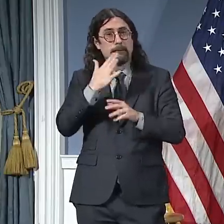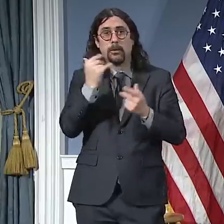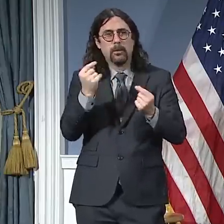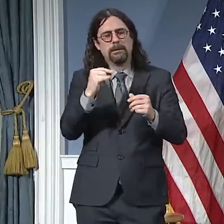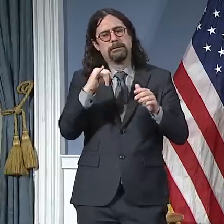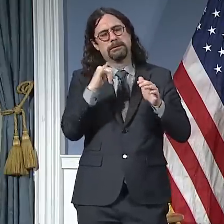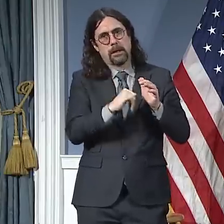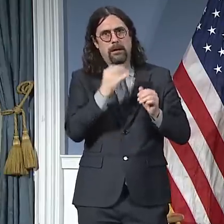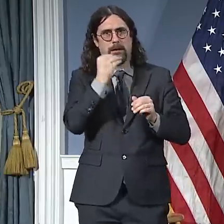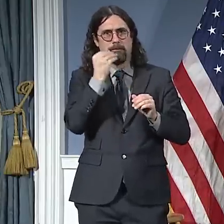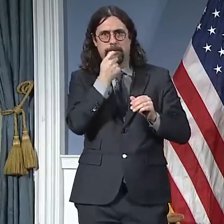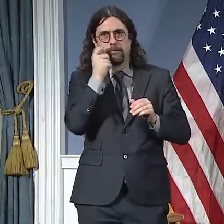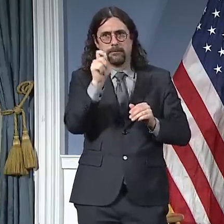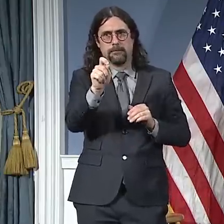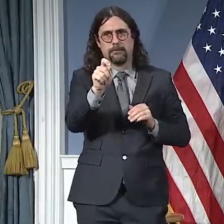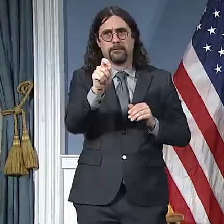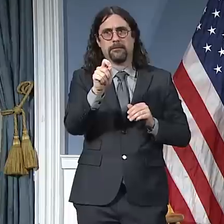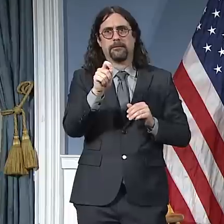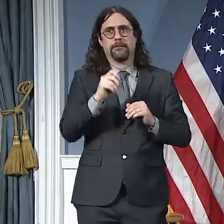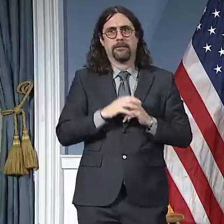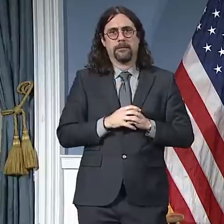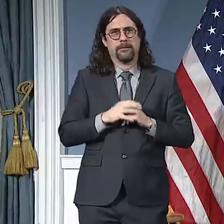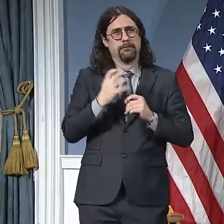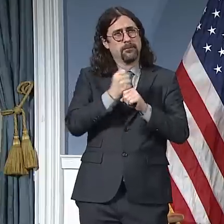Alex from the Daily Beast. Go ahead, Alex.